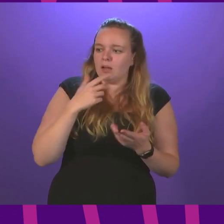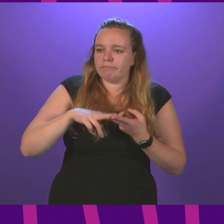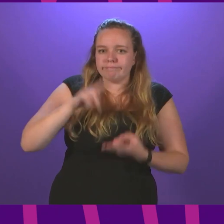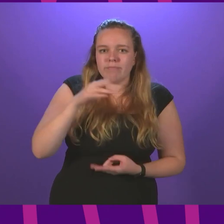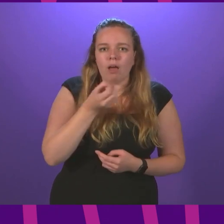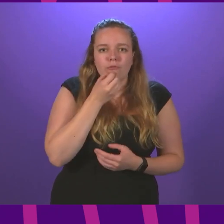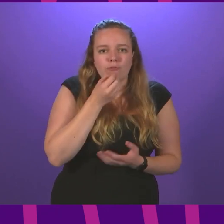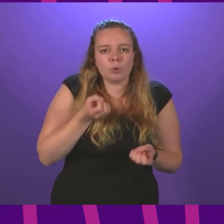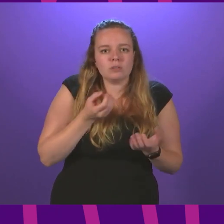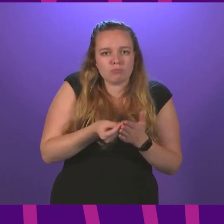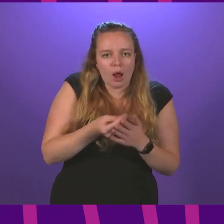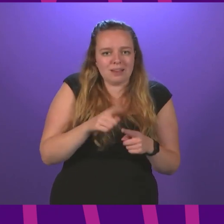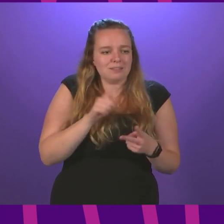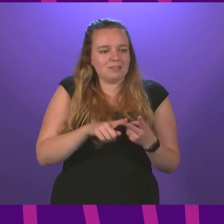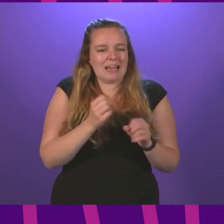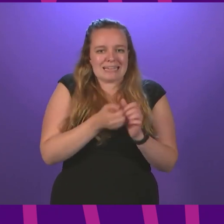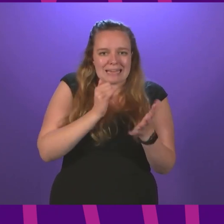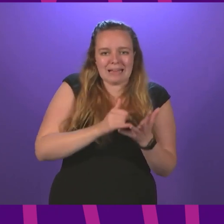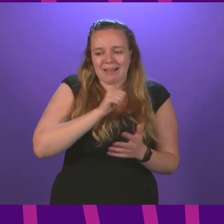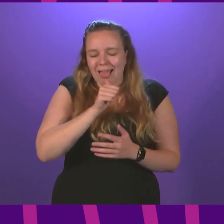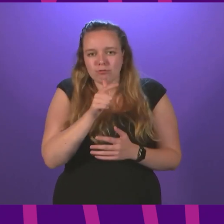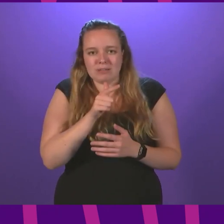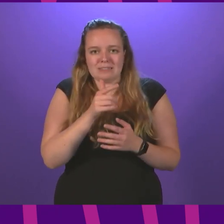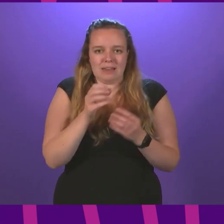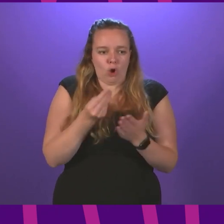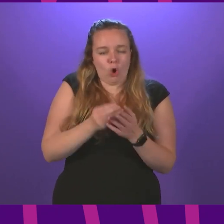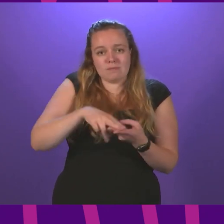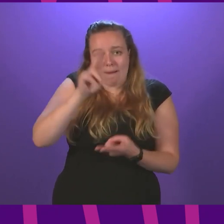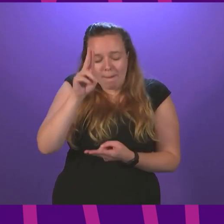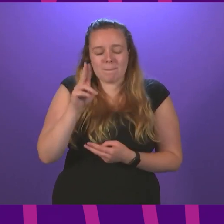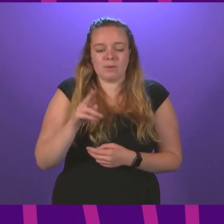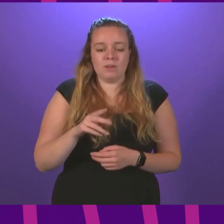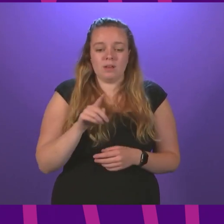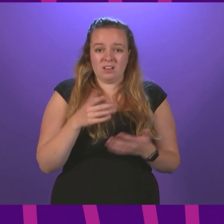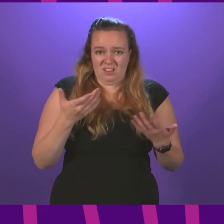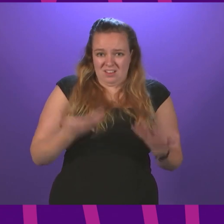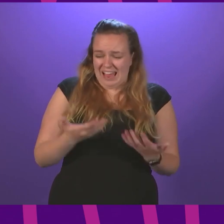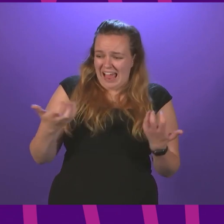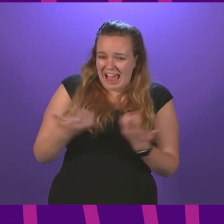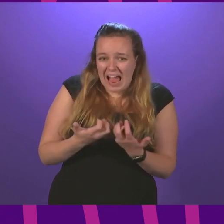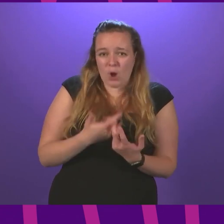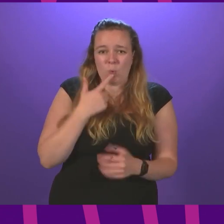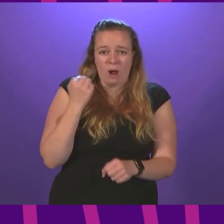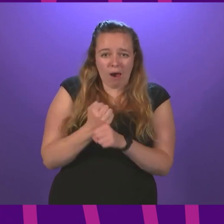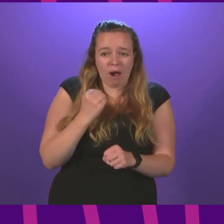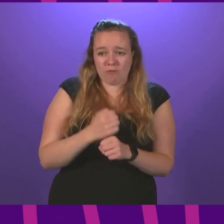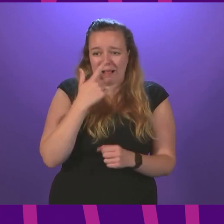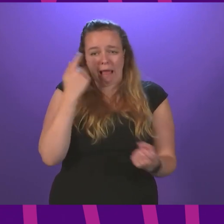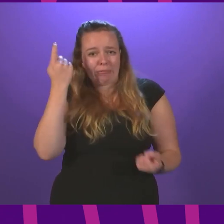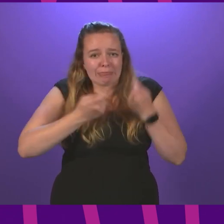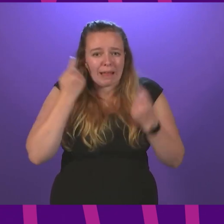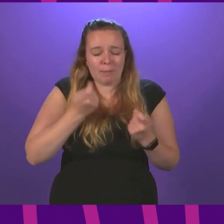prices and rising fuel costs. And in such a situation, how could a government even be thinking